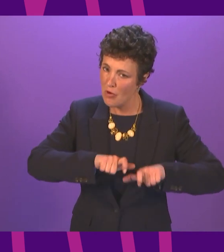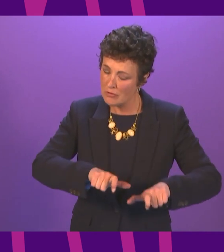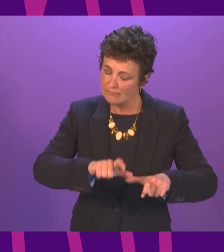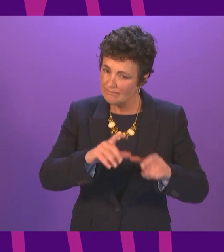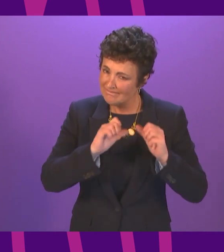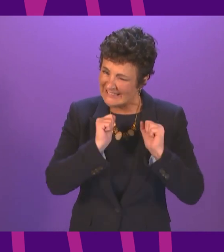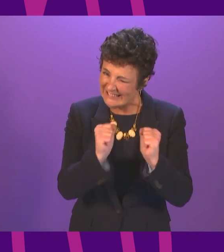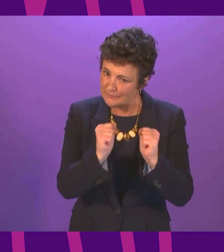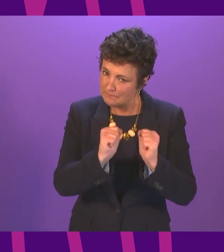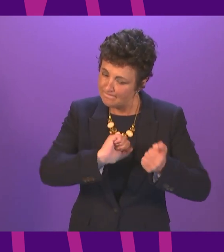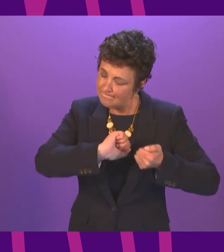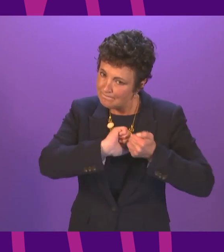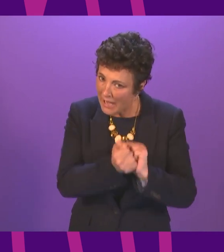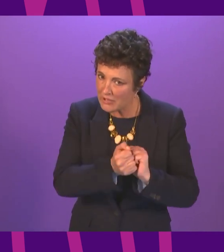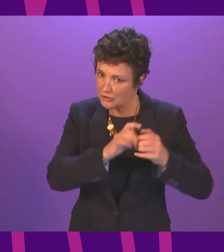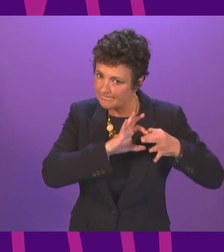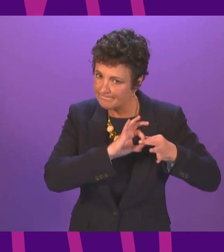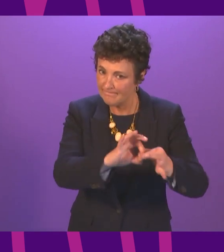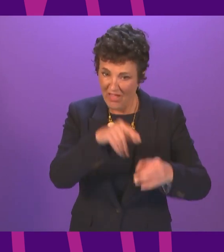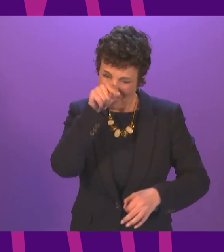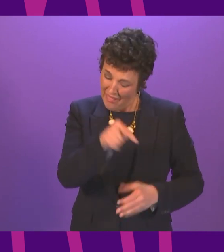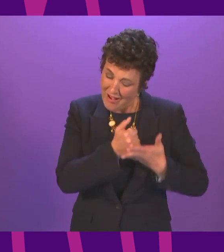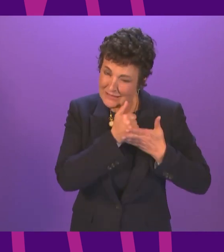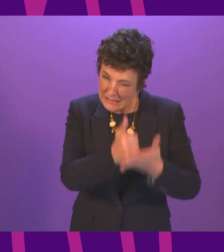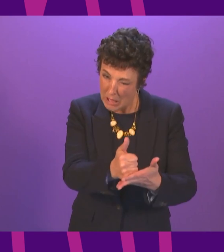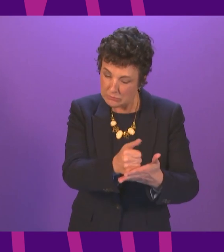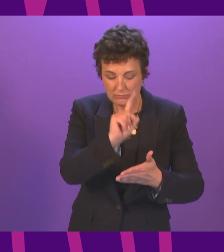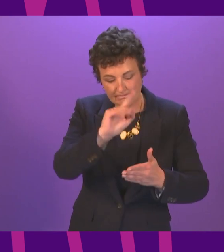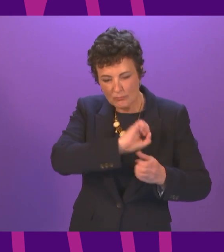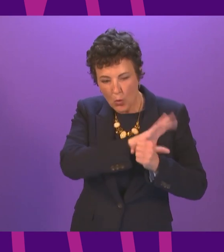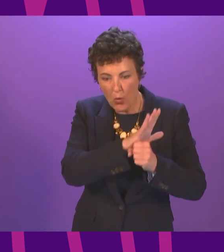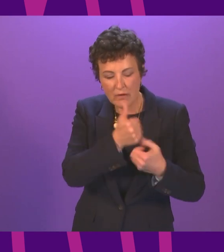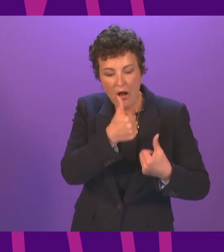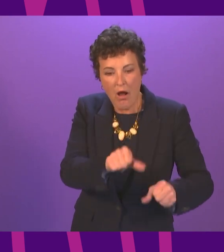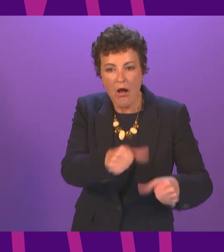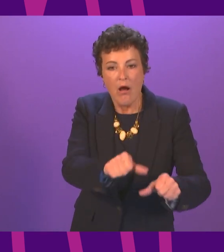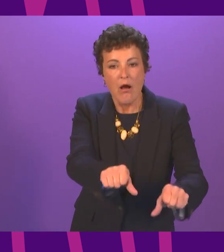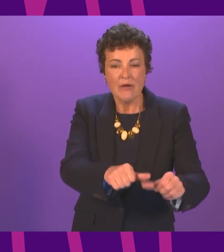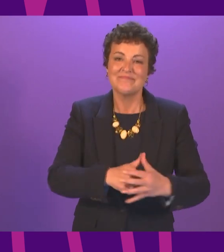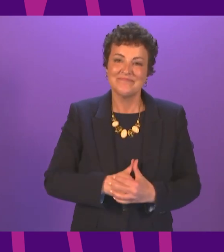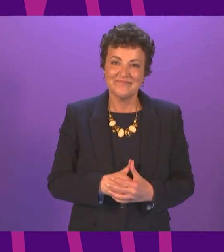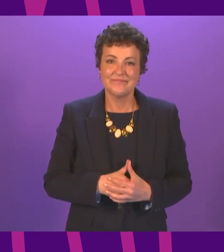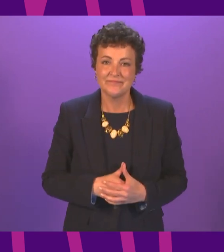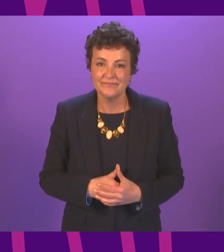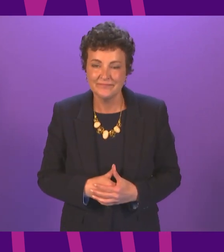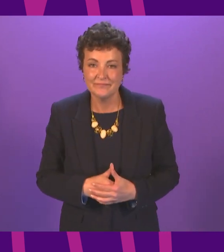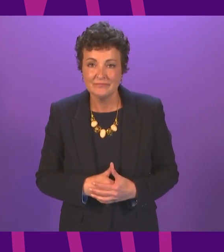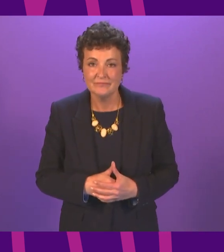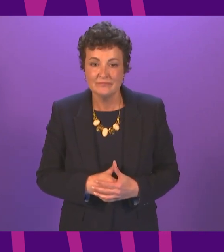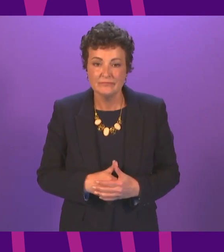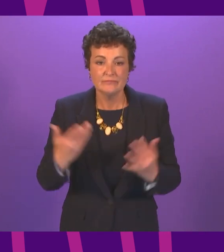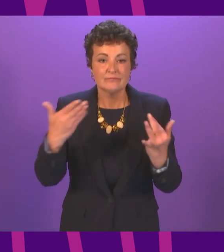through our continued COVID response and focus that on our COVID recovery. We have already seen that